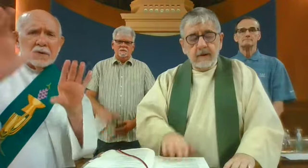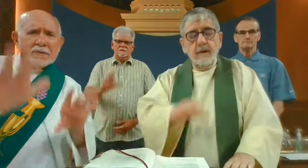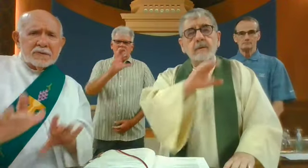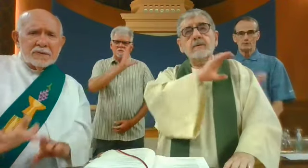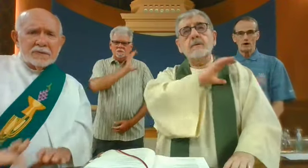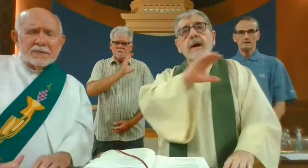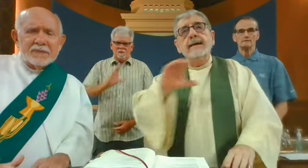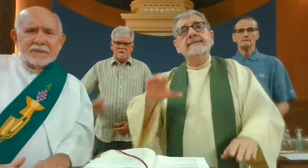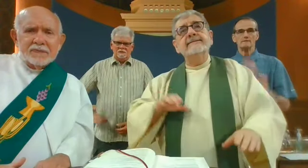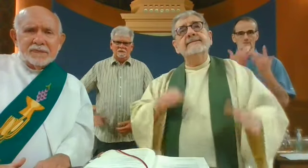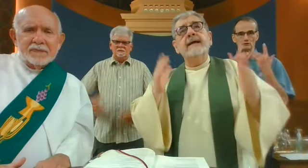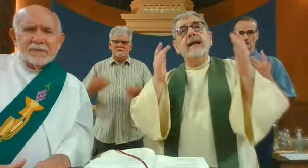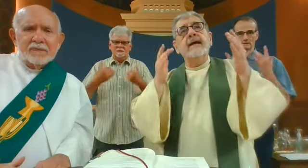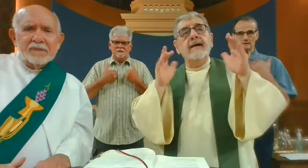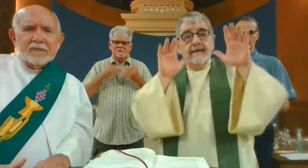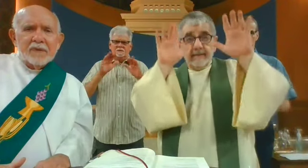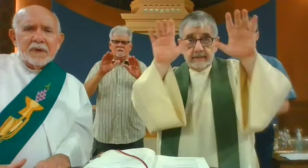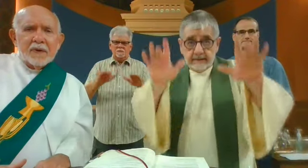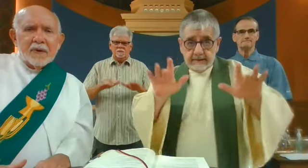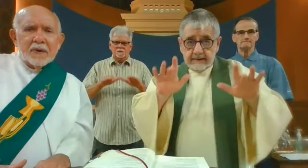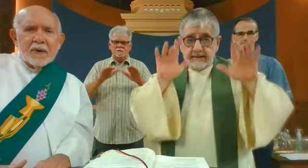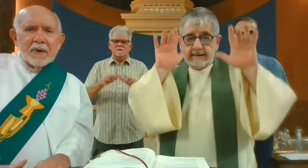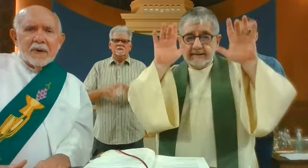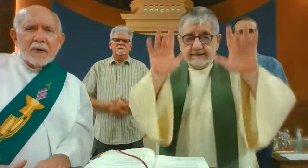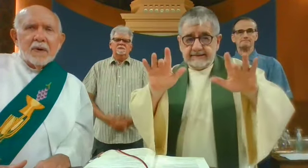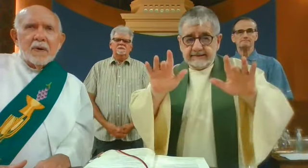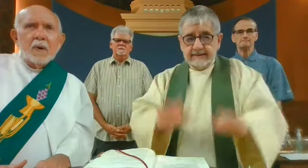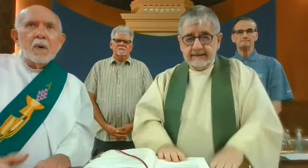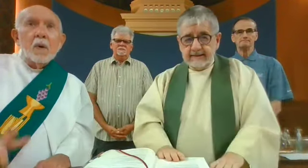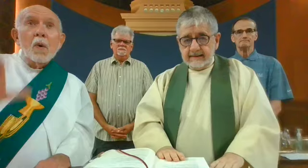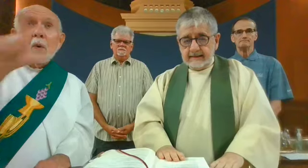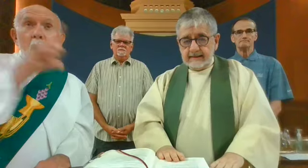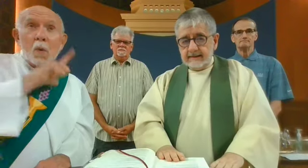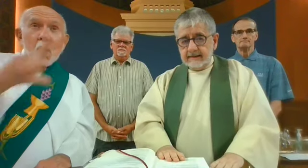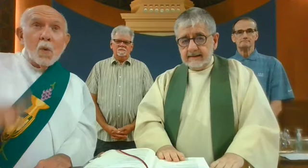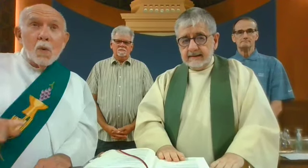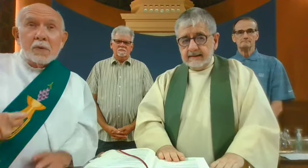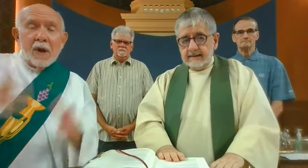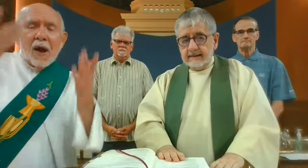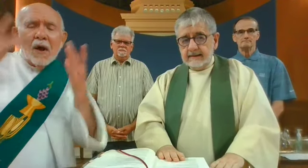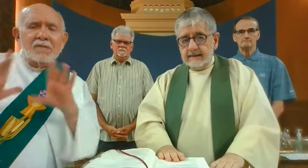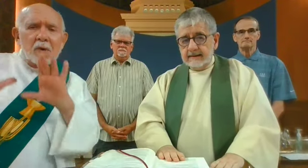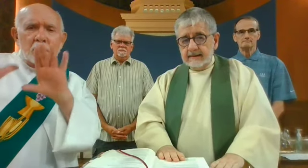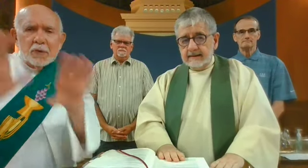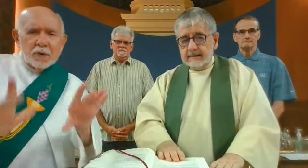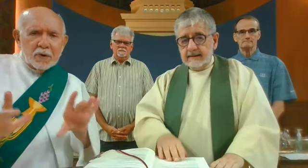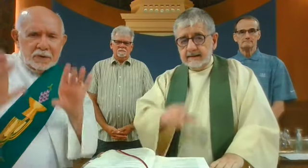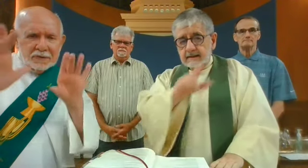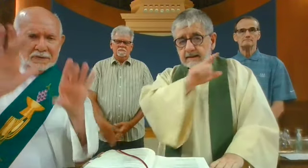Christ, have mercy. Lord, have mercy.